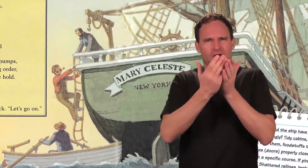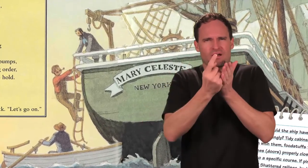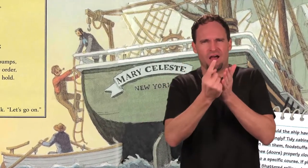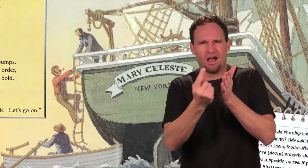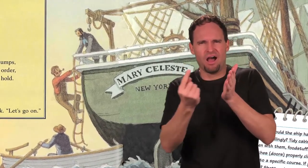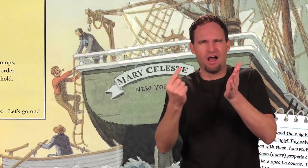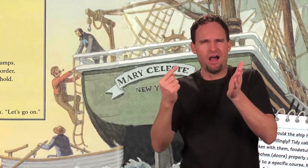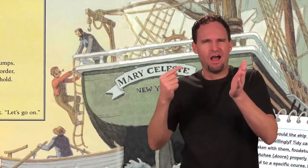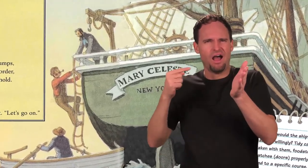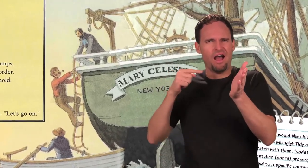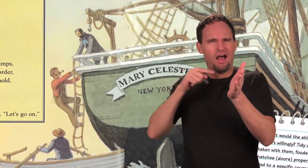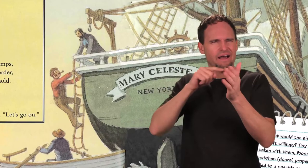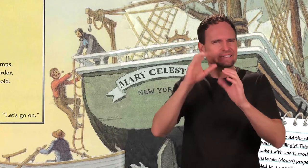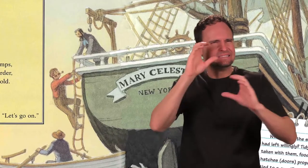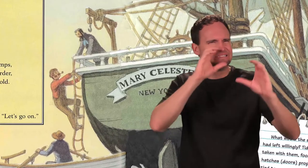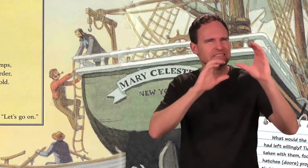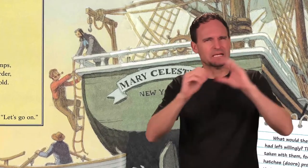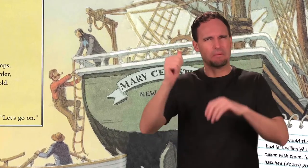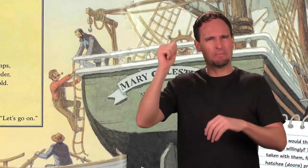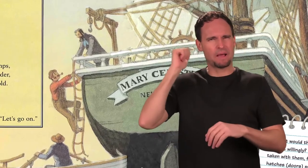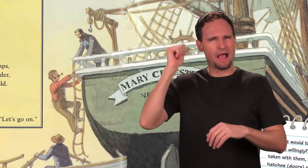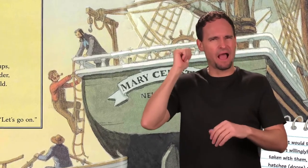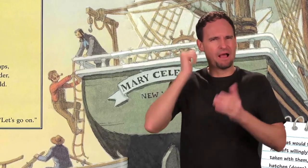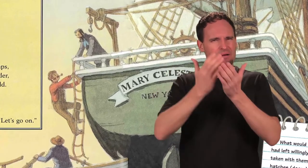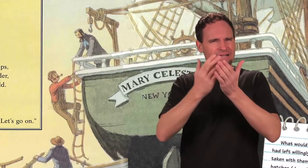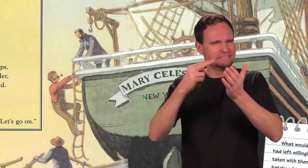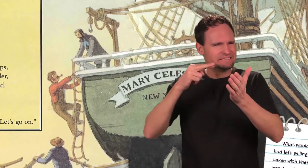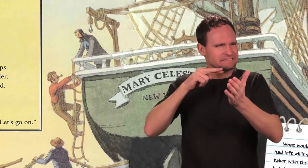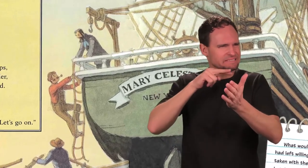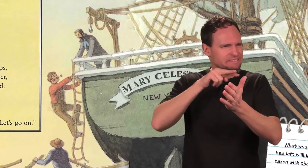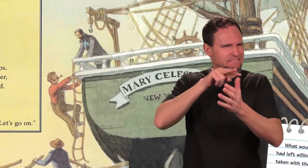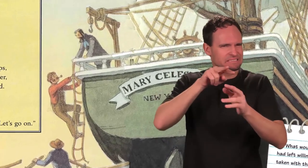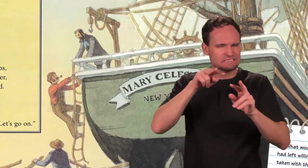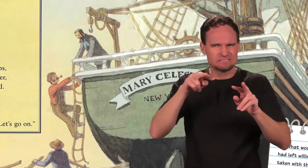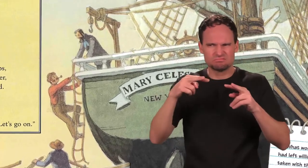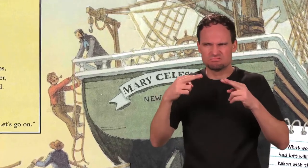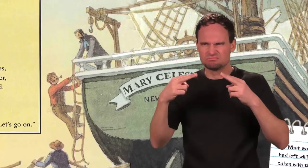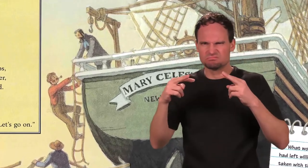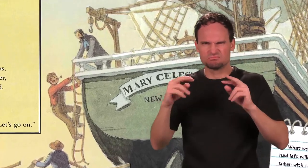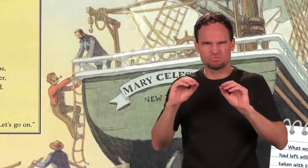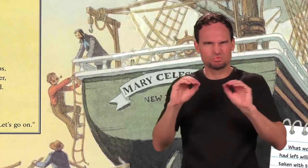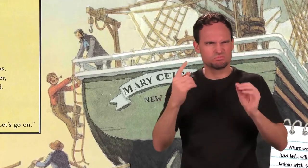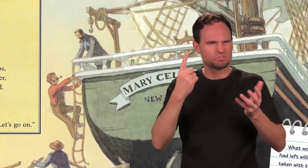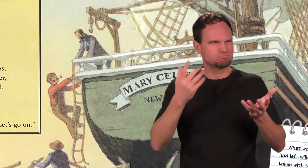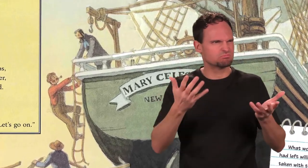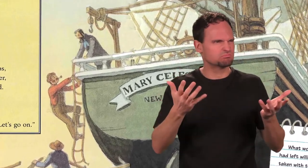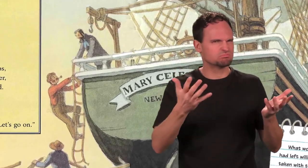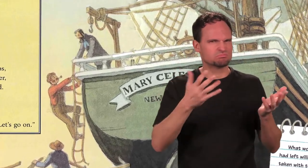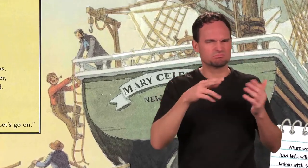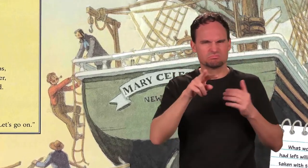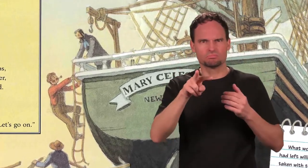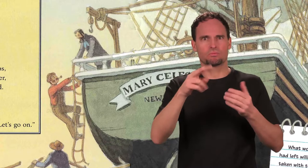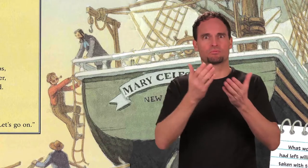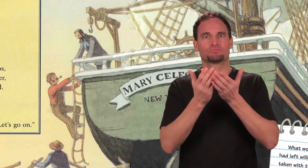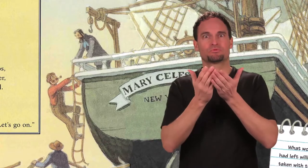Slowly, they searched from bow to stern, but there was no one up on the deck. Not even at the ship's wheel.